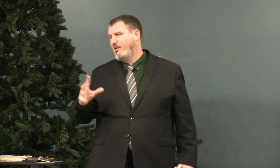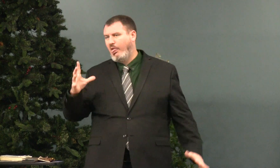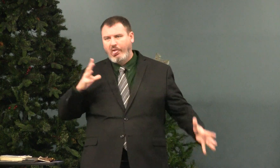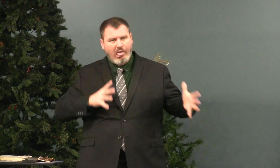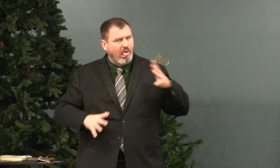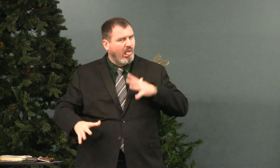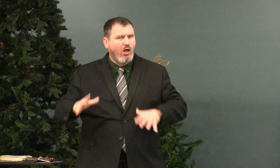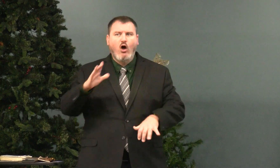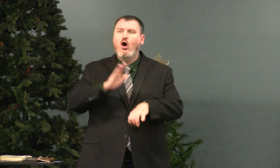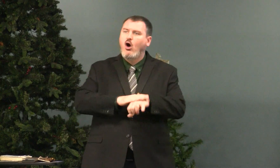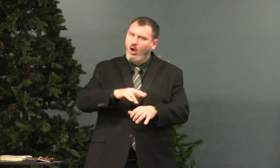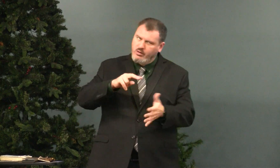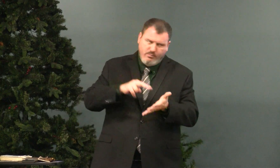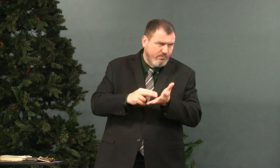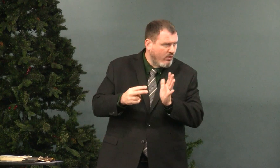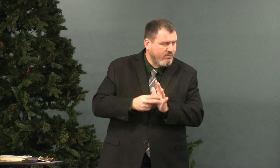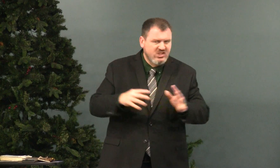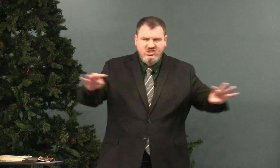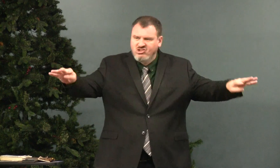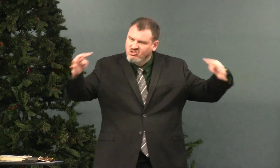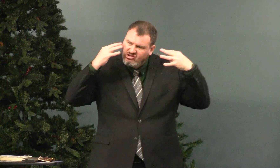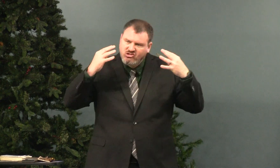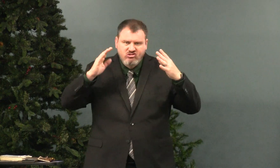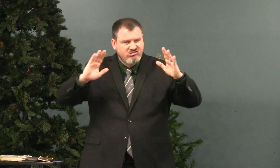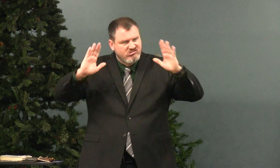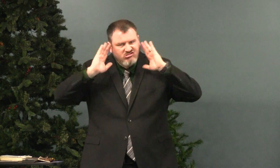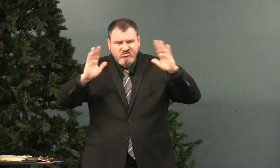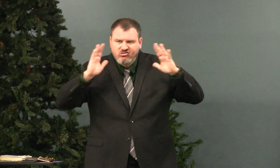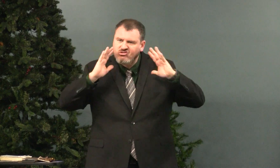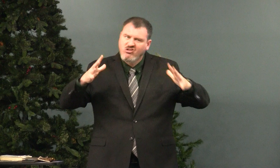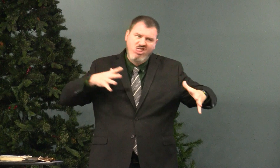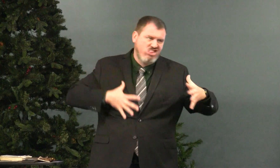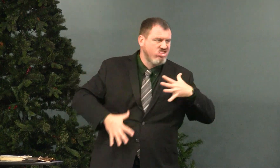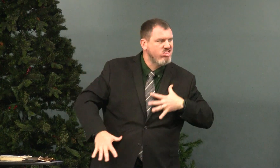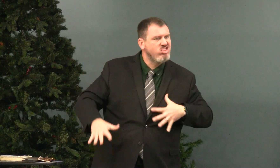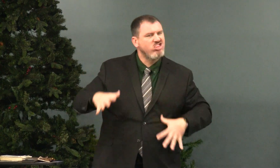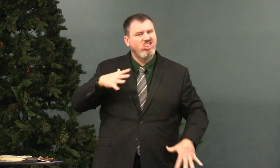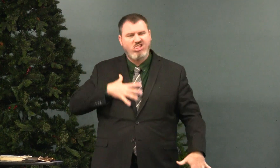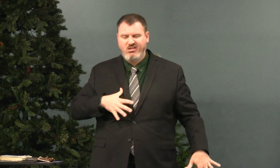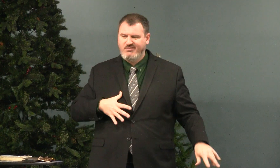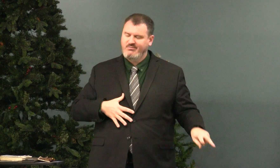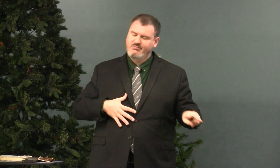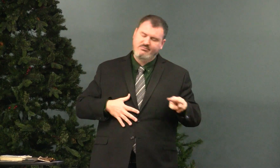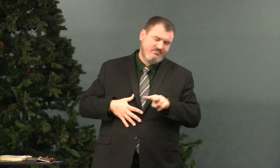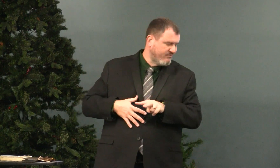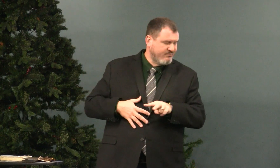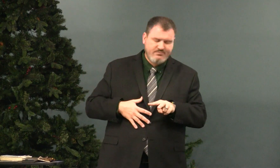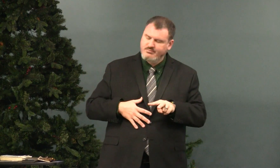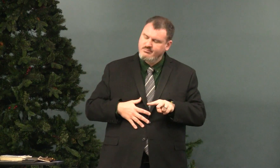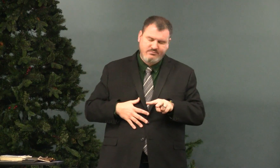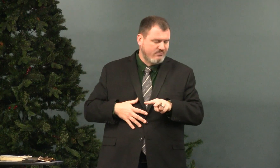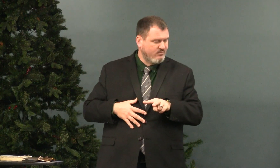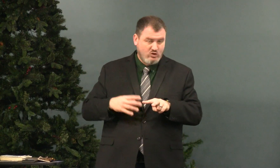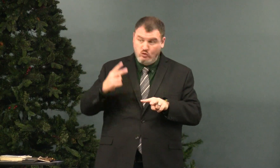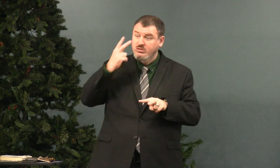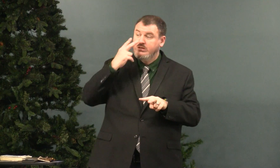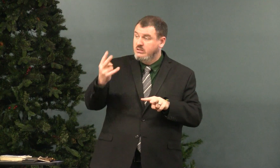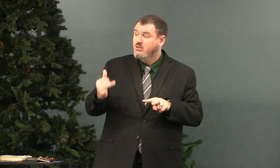Or, you know, sometimes people dress in attention getting ways on